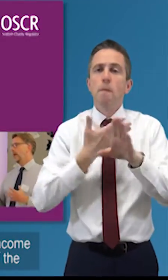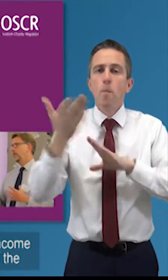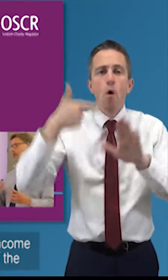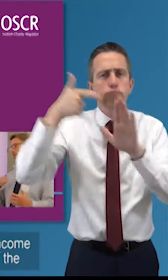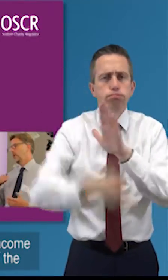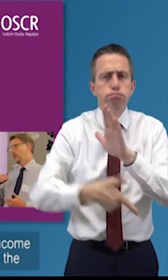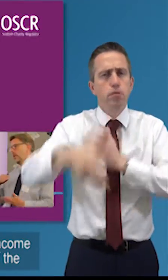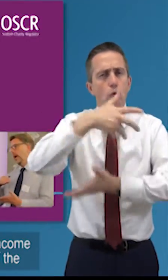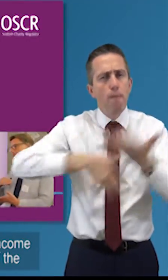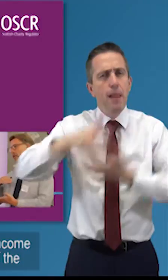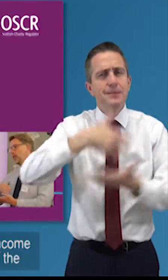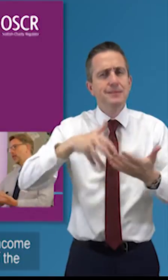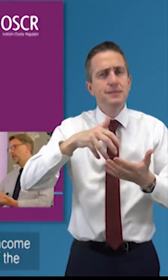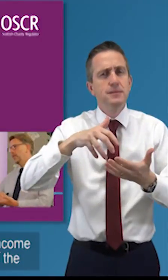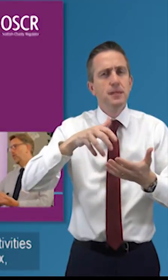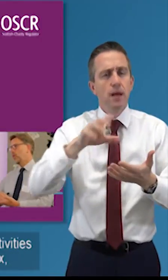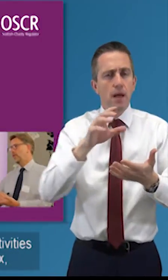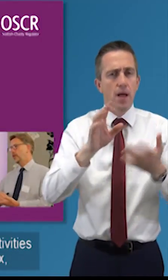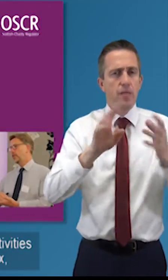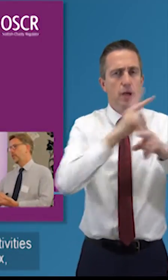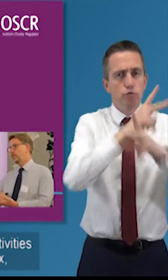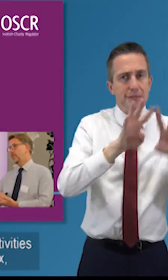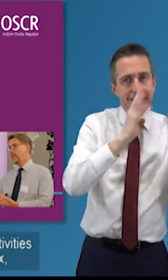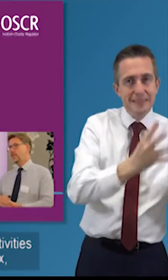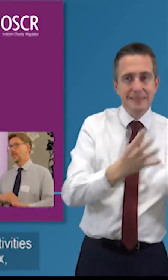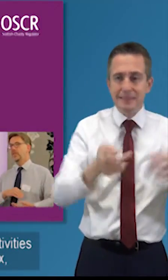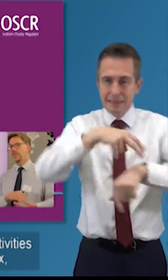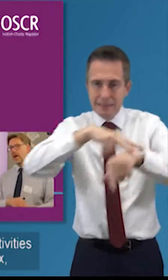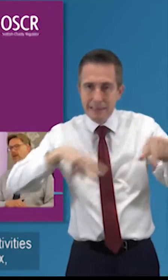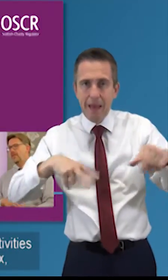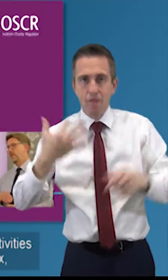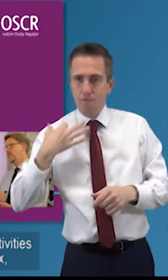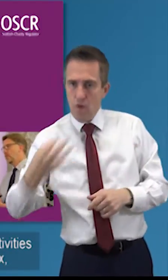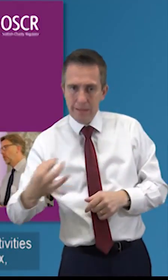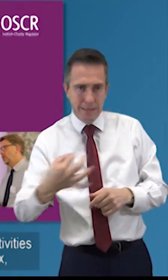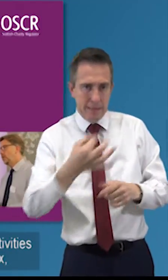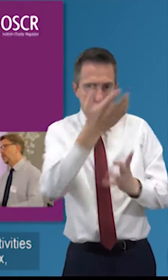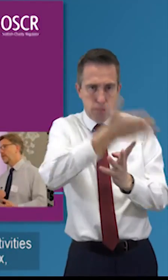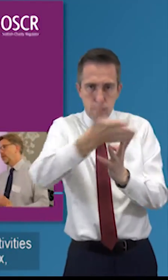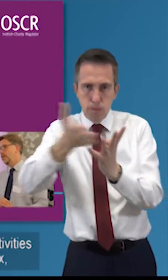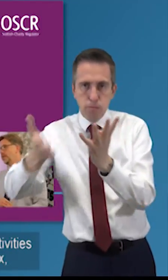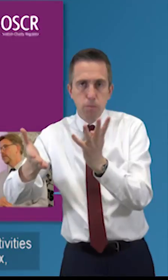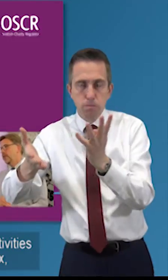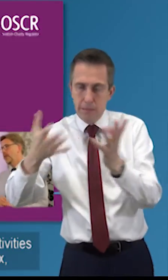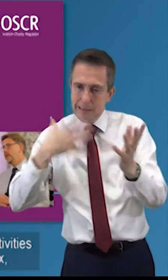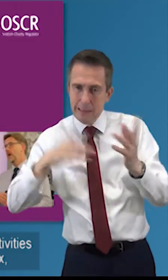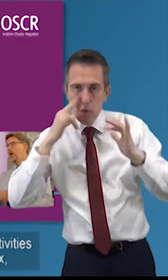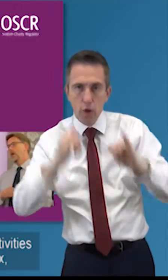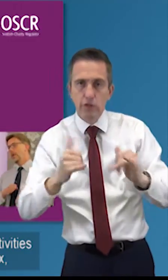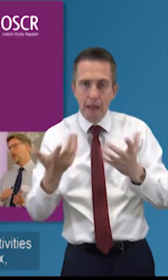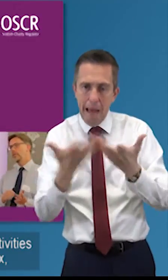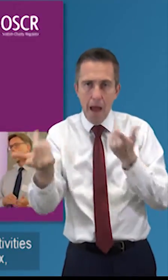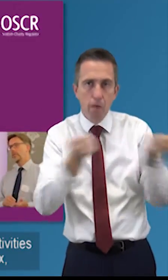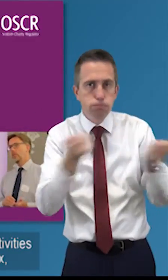and the relationship of the charity trustees to staff to volunteers and to the activities of the charity